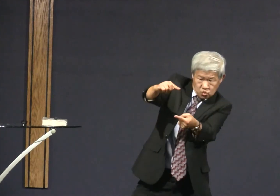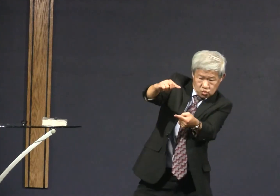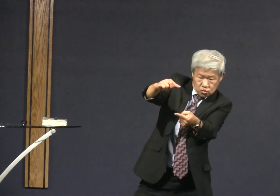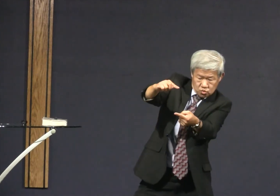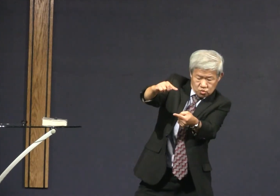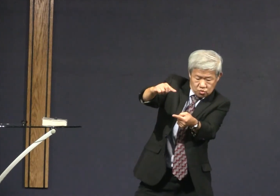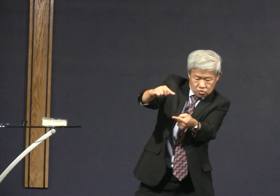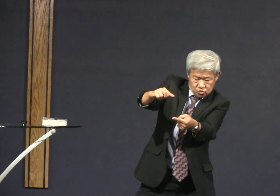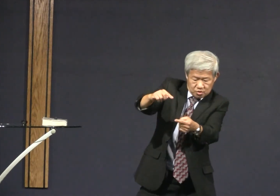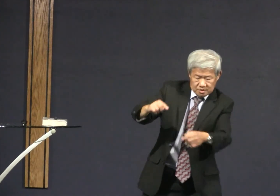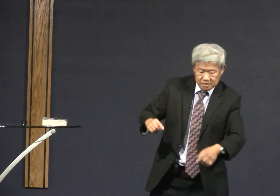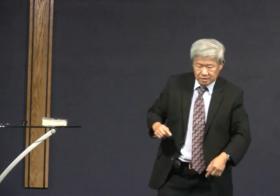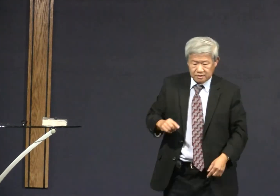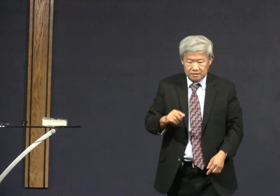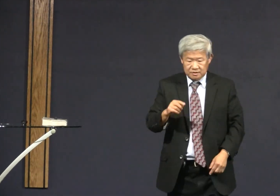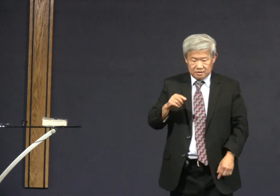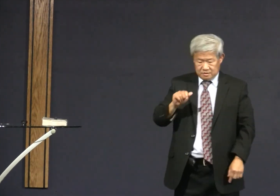and there was a fire